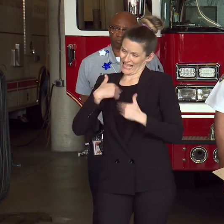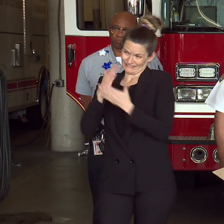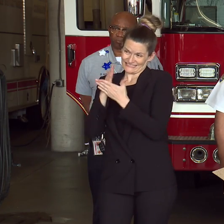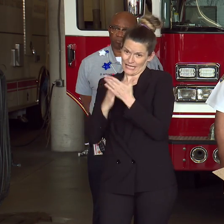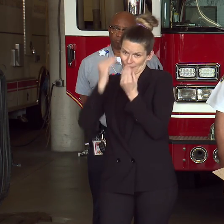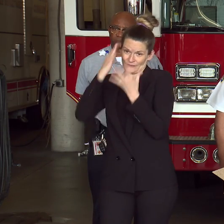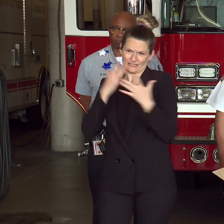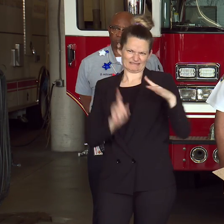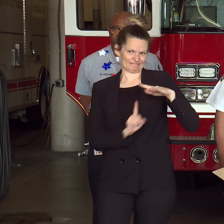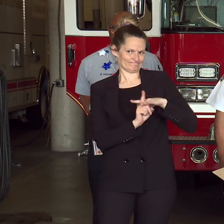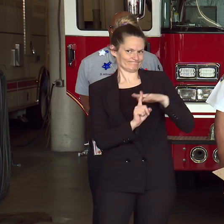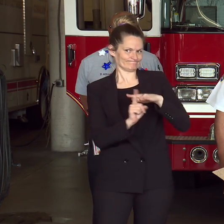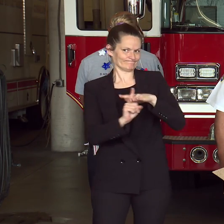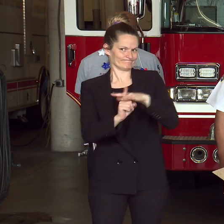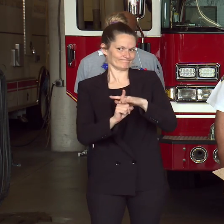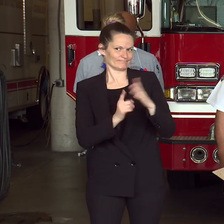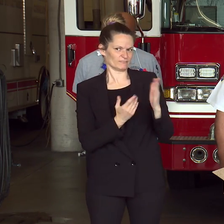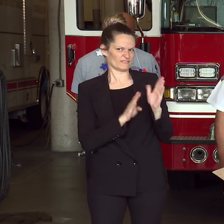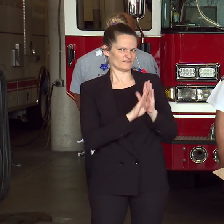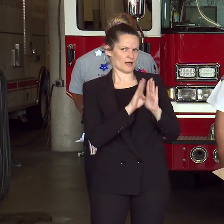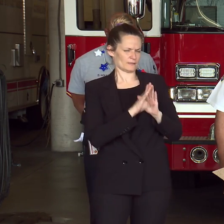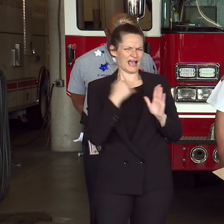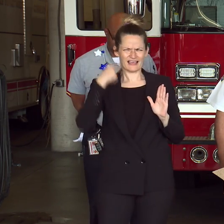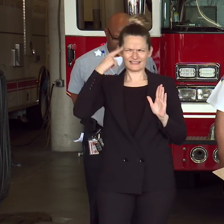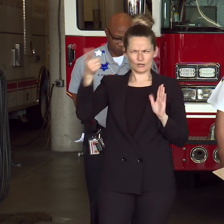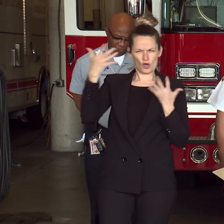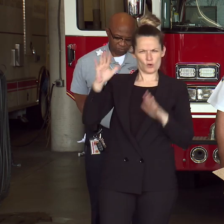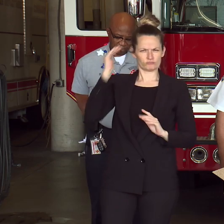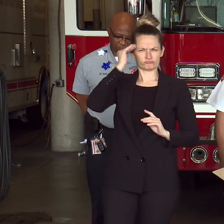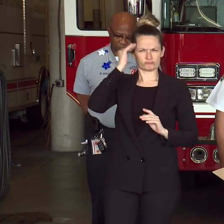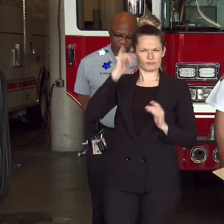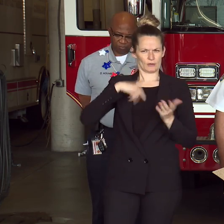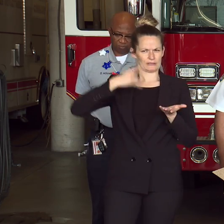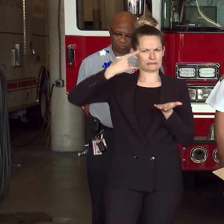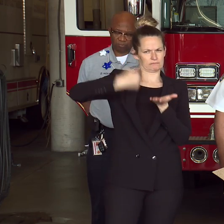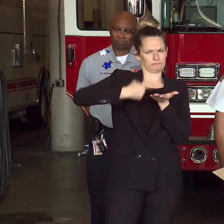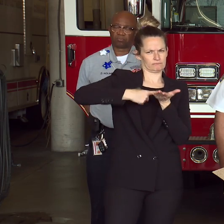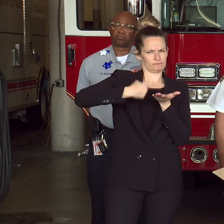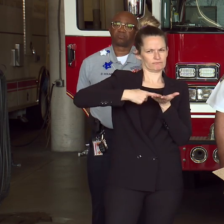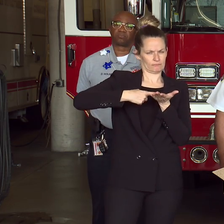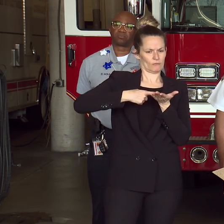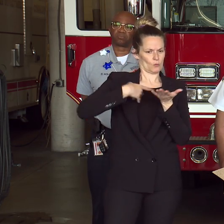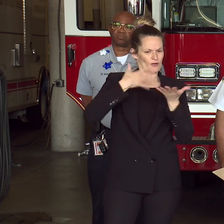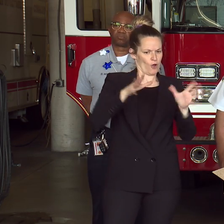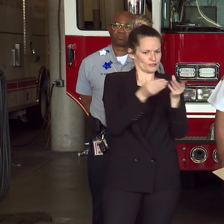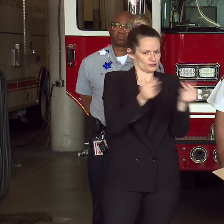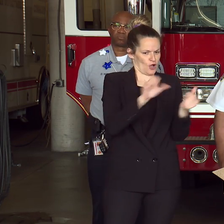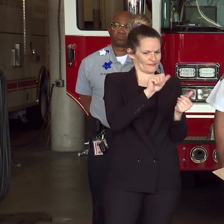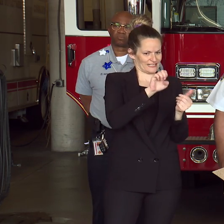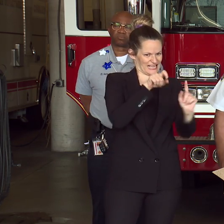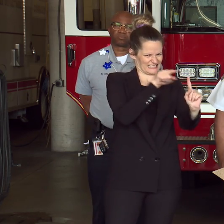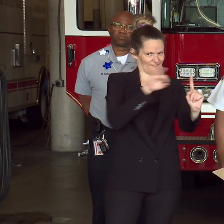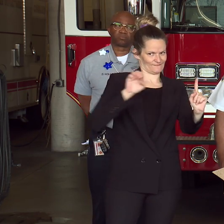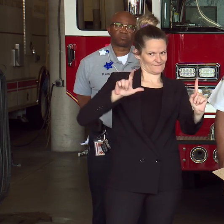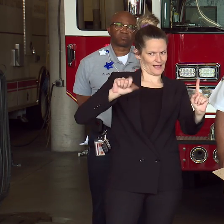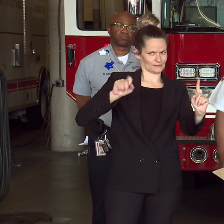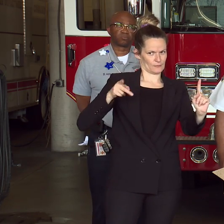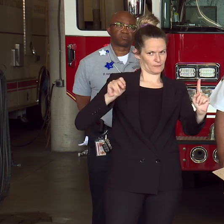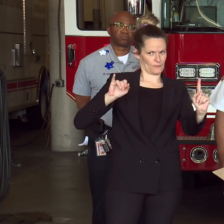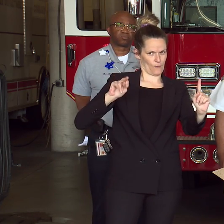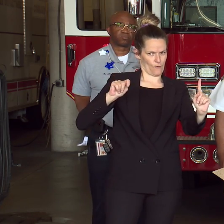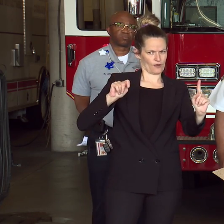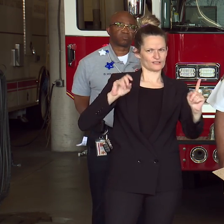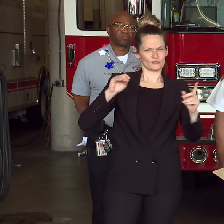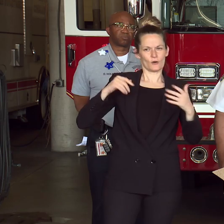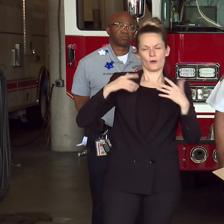heard us talk about solving the case in the Fells Point. The other one on Broadway Street is still under